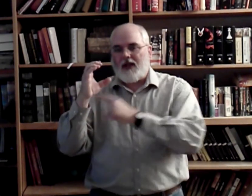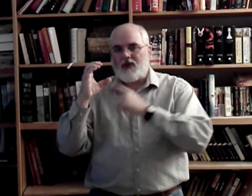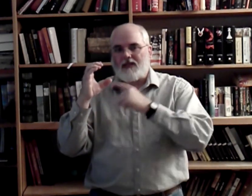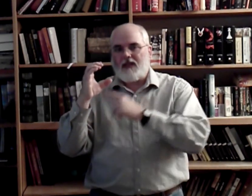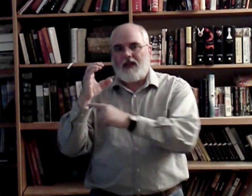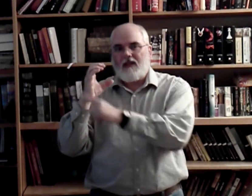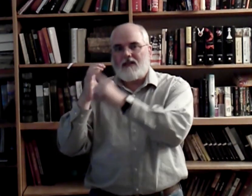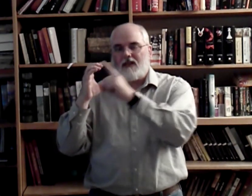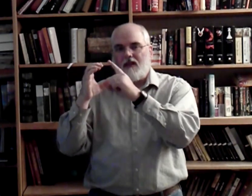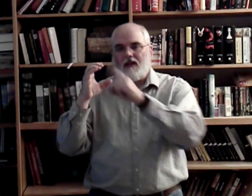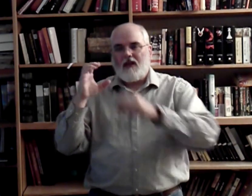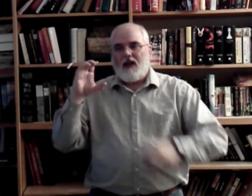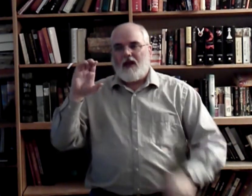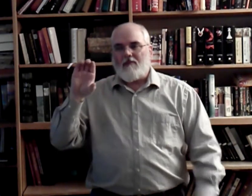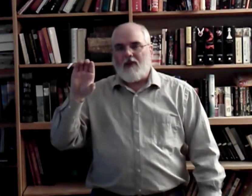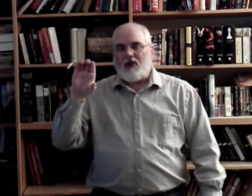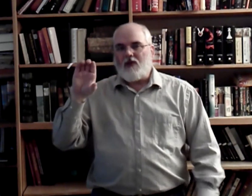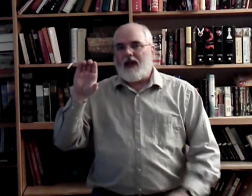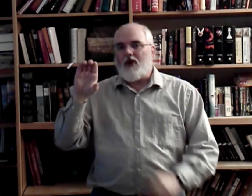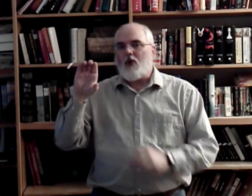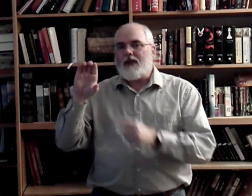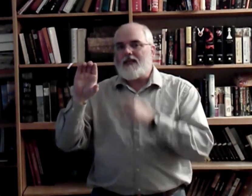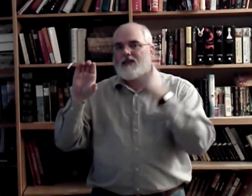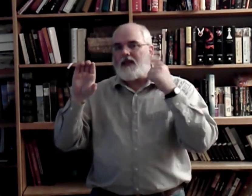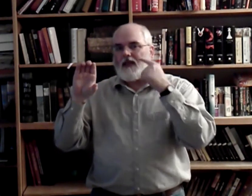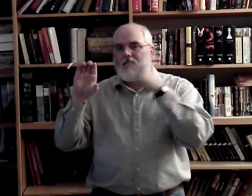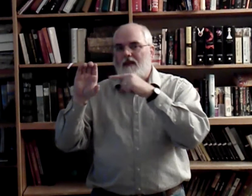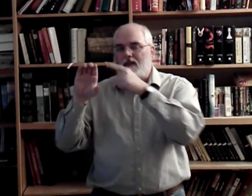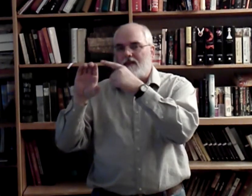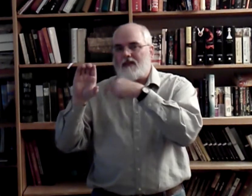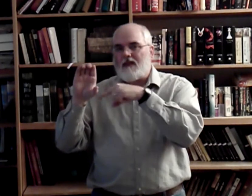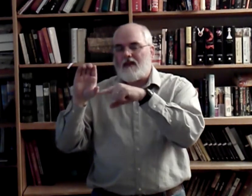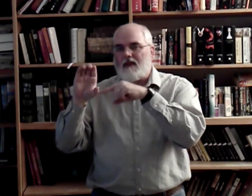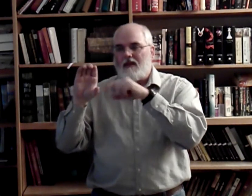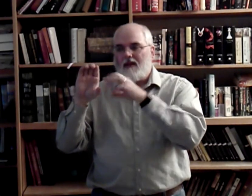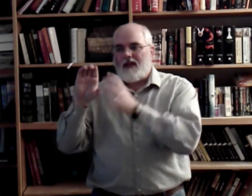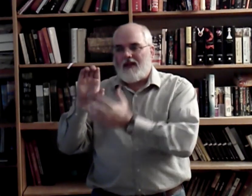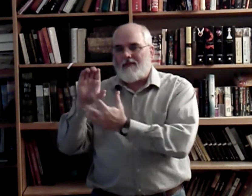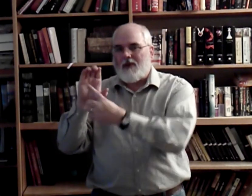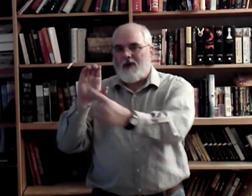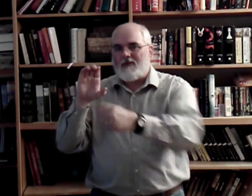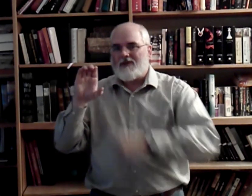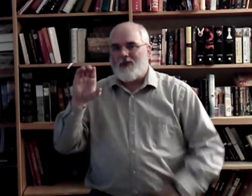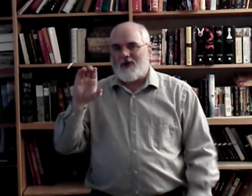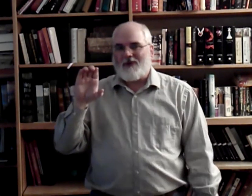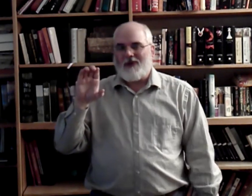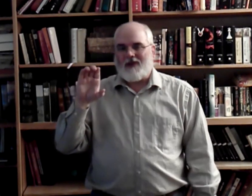actually see the C. But you can only see the C if the palm is for you. Alright?